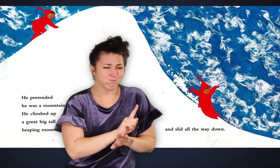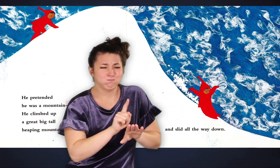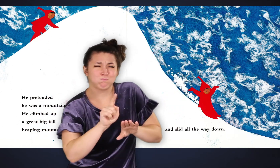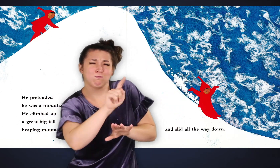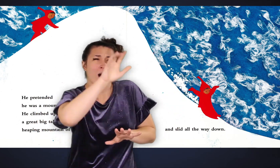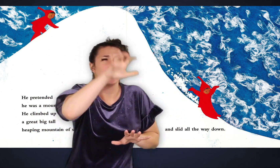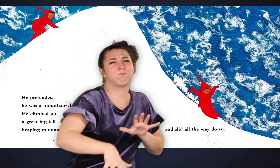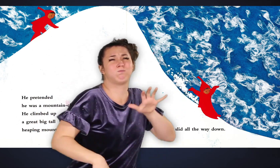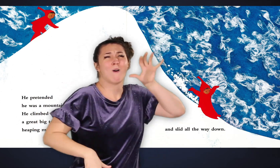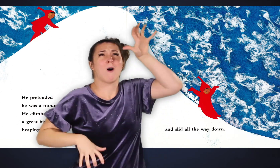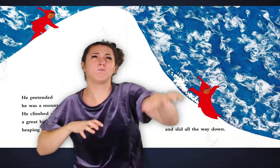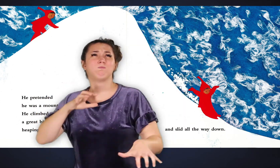mountain of snow.